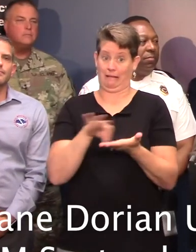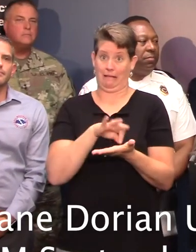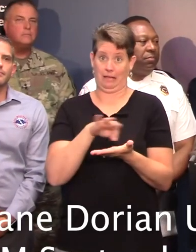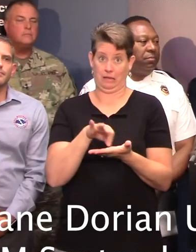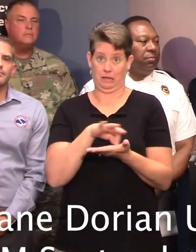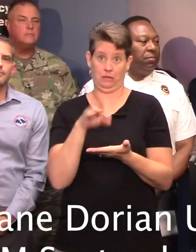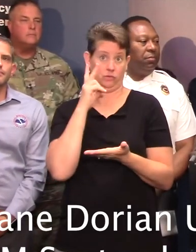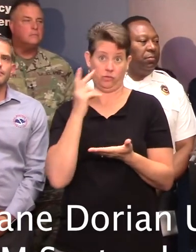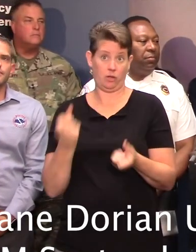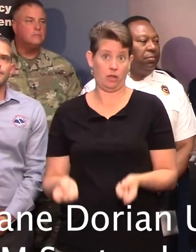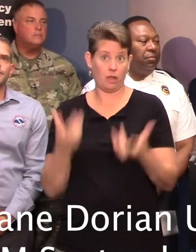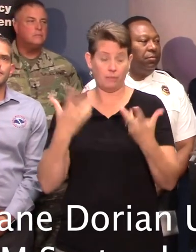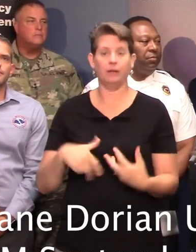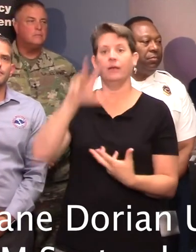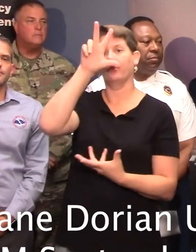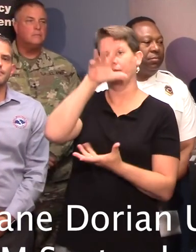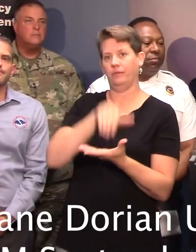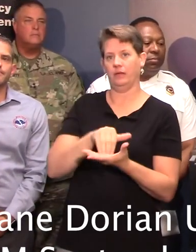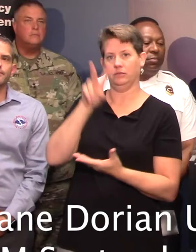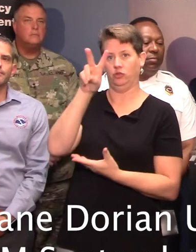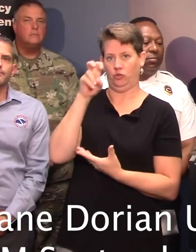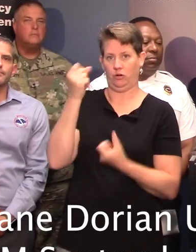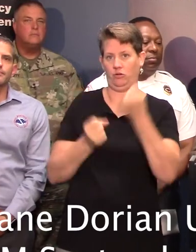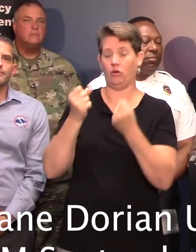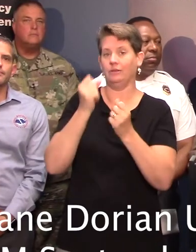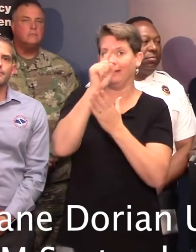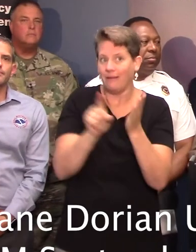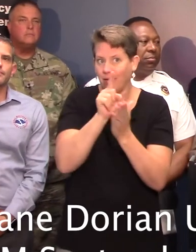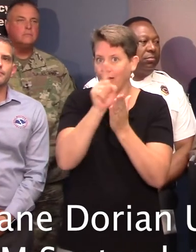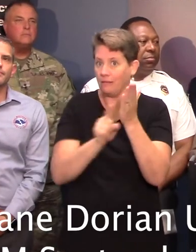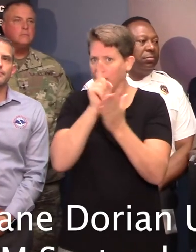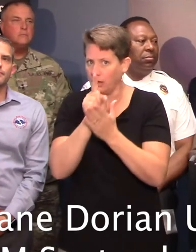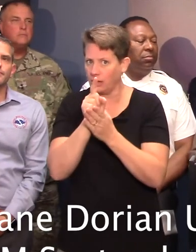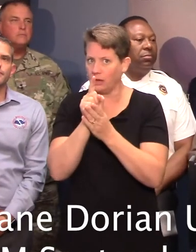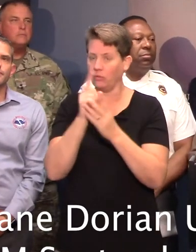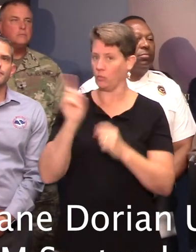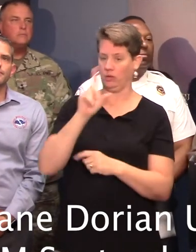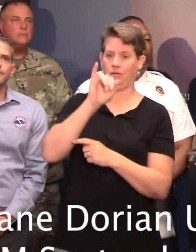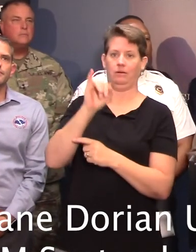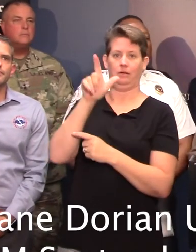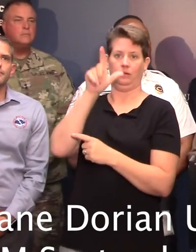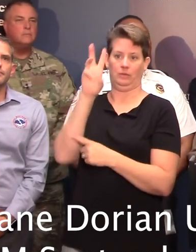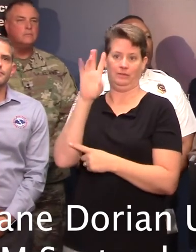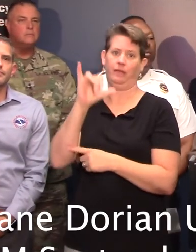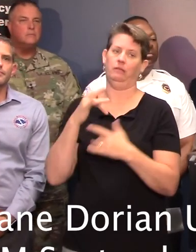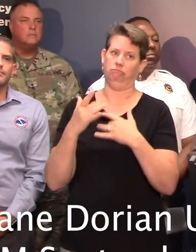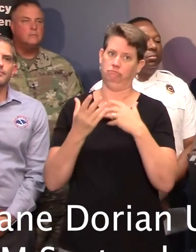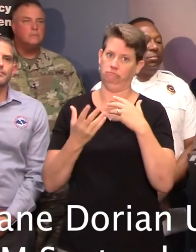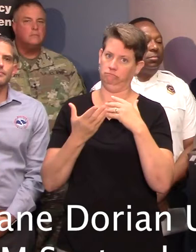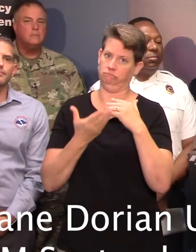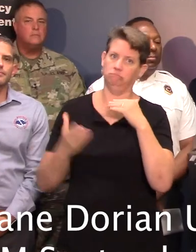were seeing 3,200 vehicles per hour traveling on I-26, which is well above normal